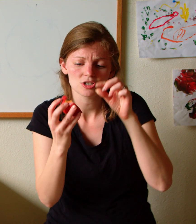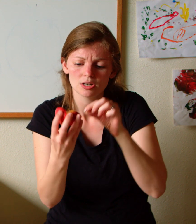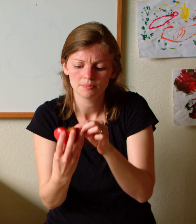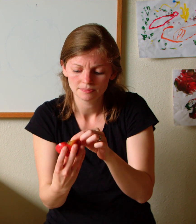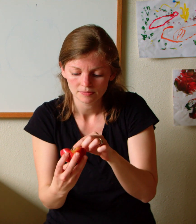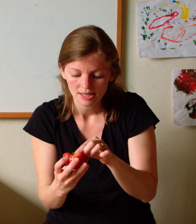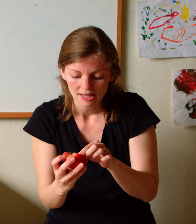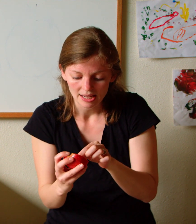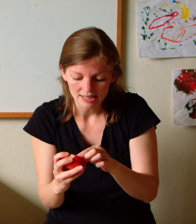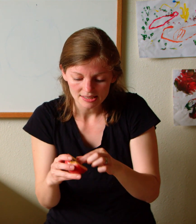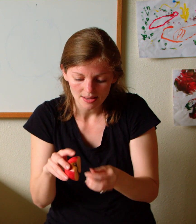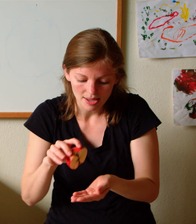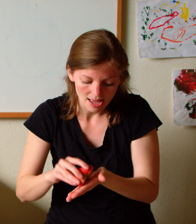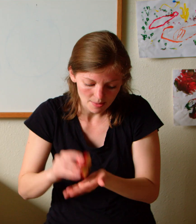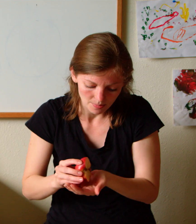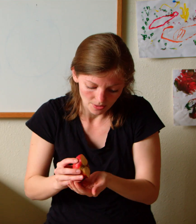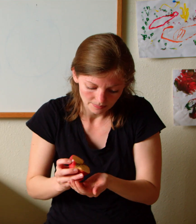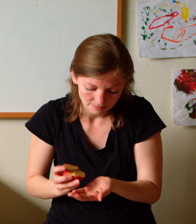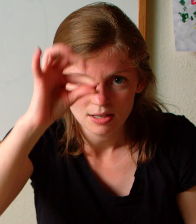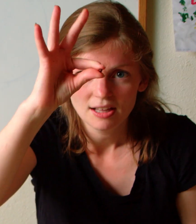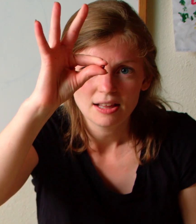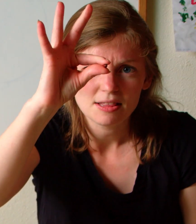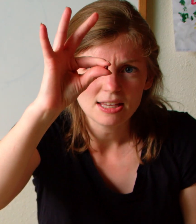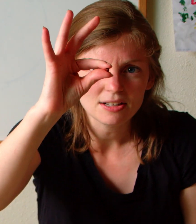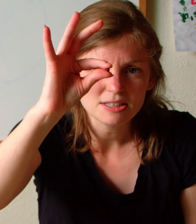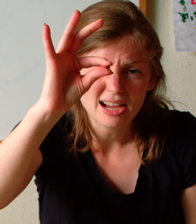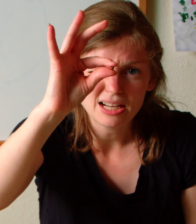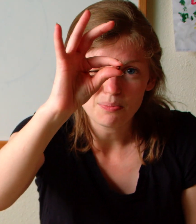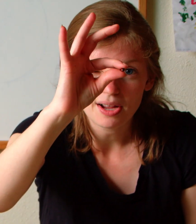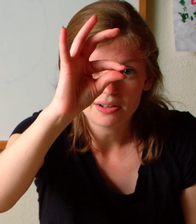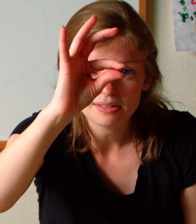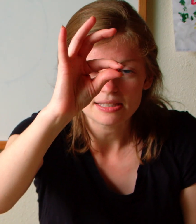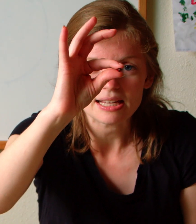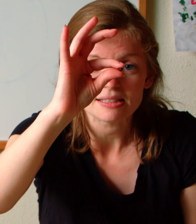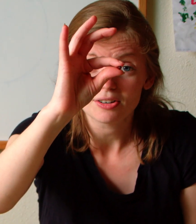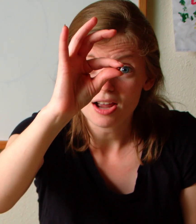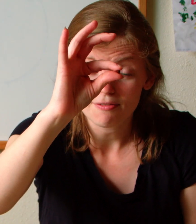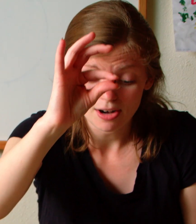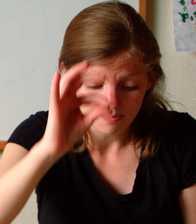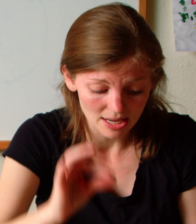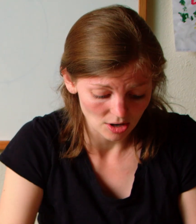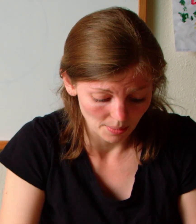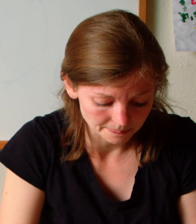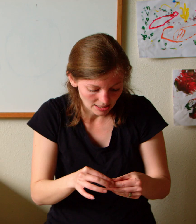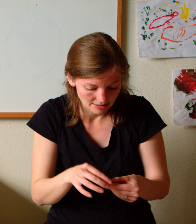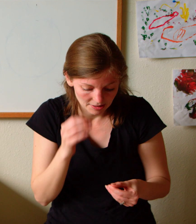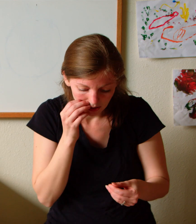and inside my apple little tiny brown seeds they're not very big at all and the little